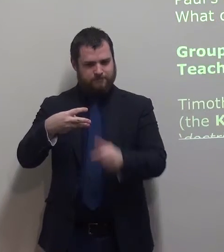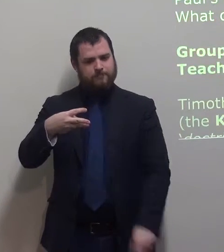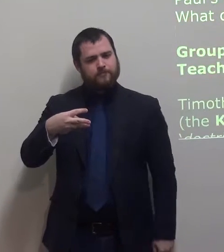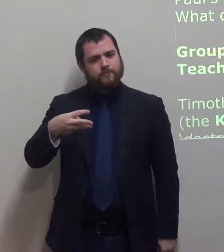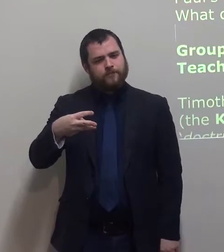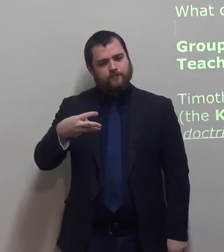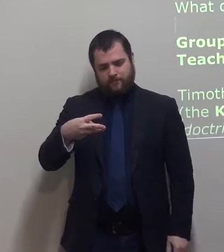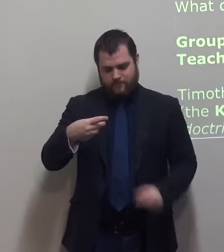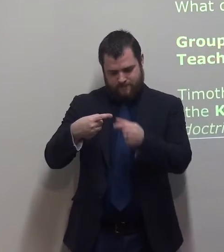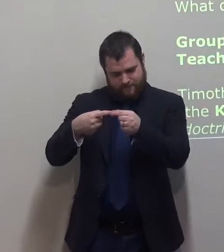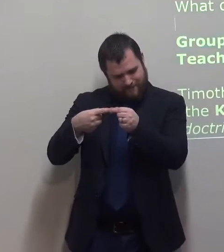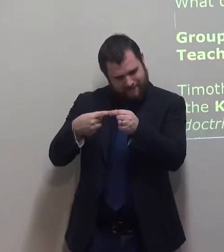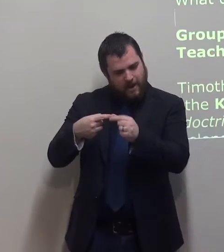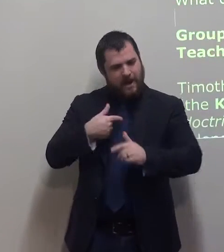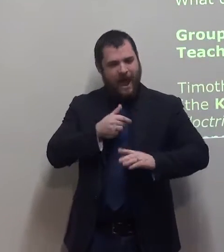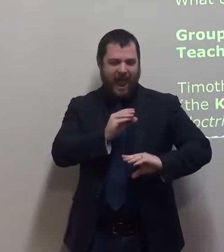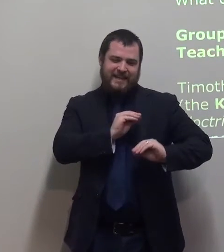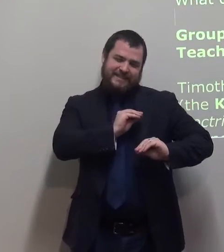Teaching the brackets that point is